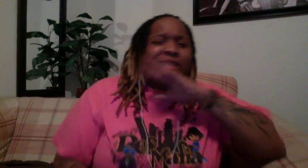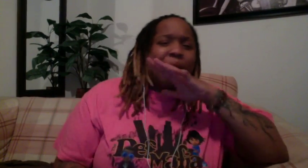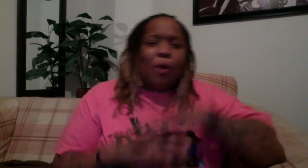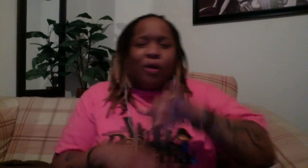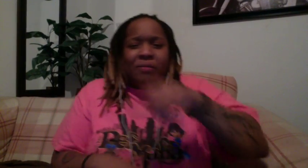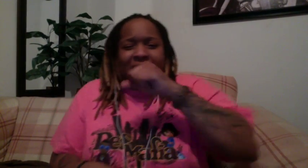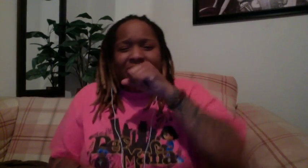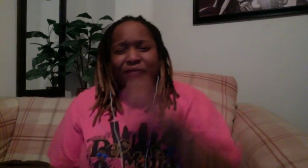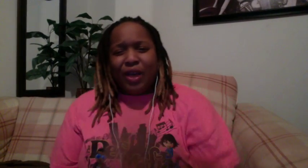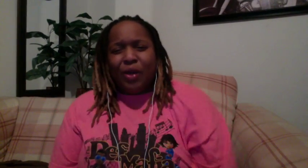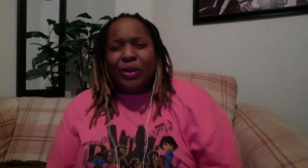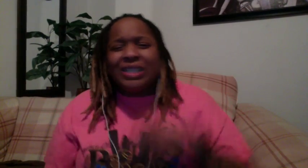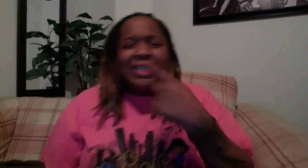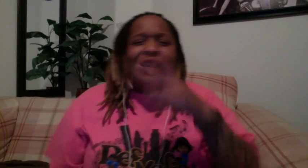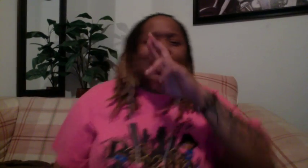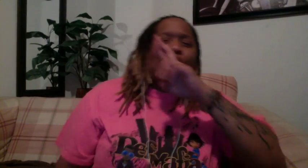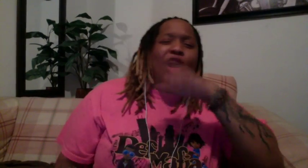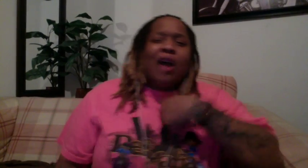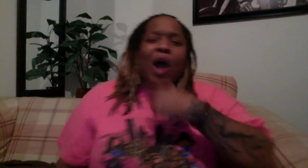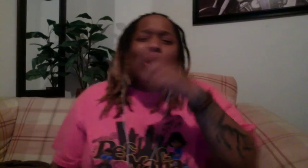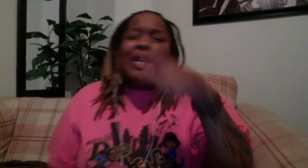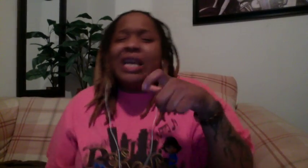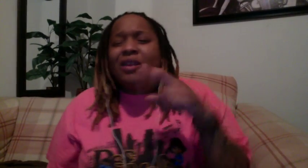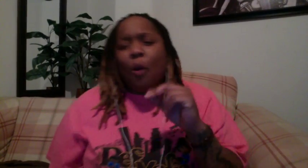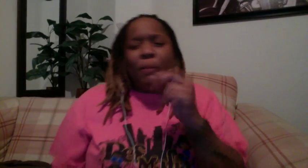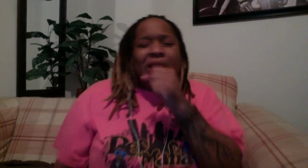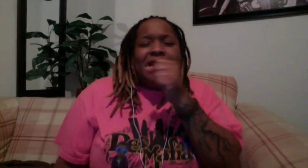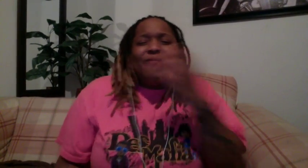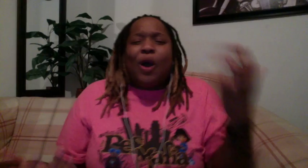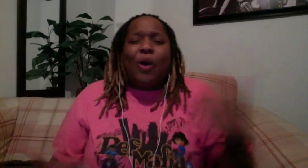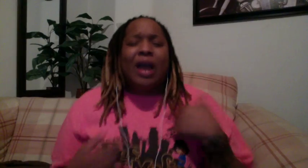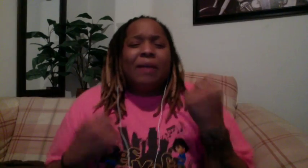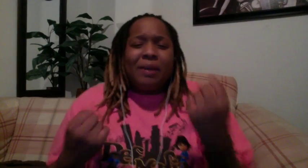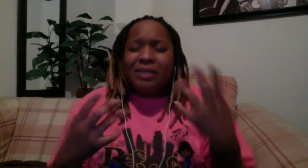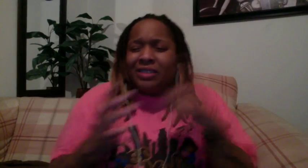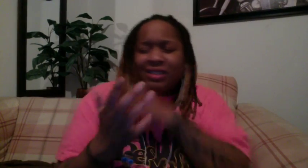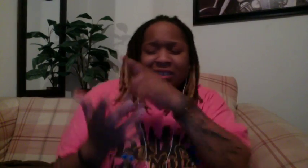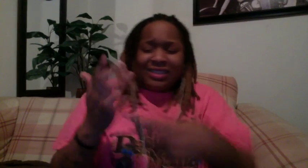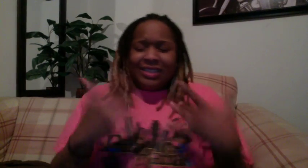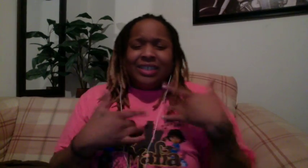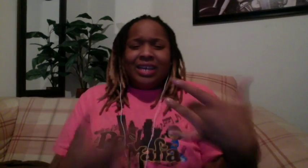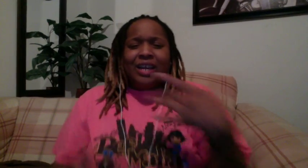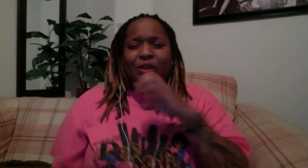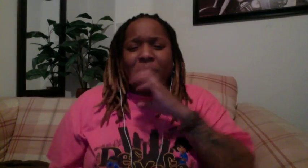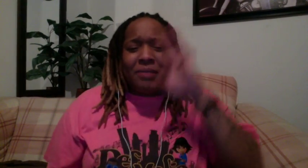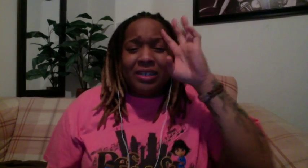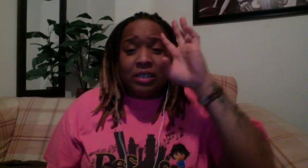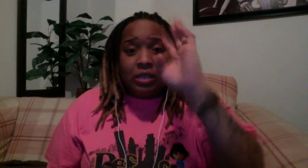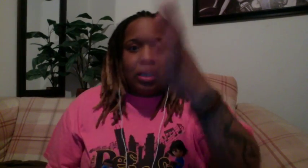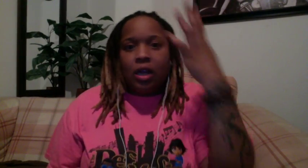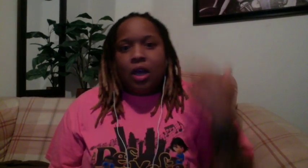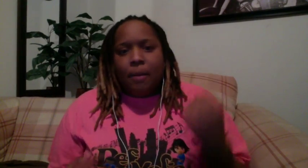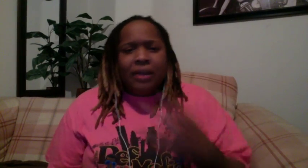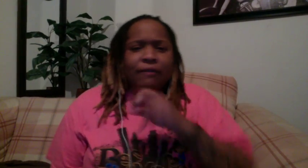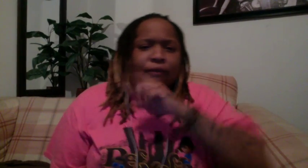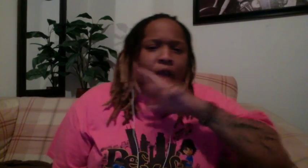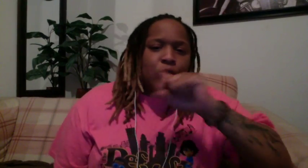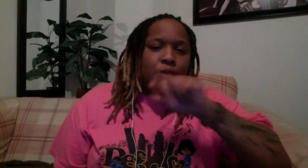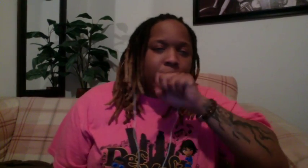slum on that microphone Intellisaurus I don't need no microphone Too many critics tend to be silly Too many frogs go